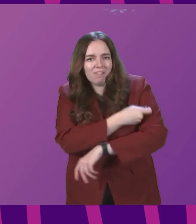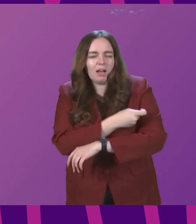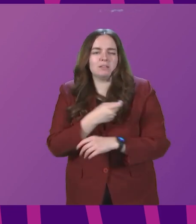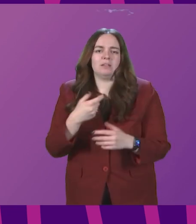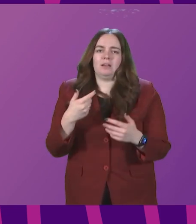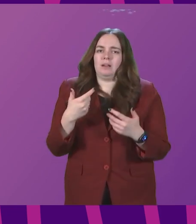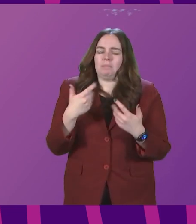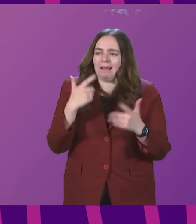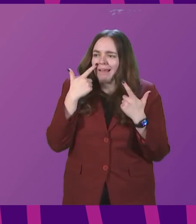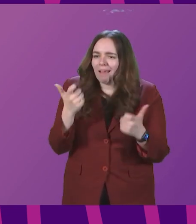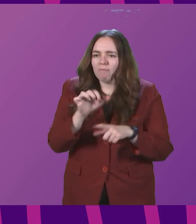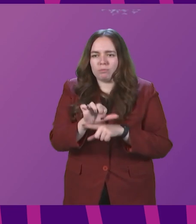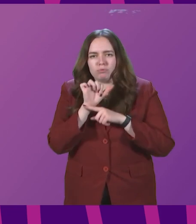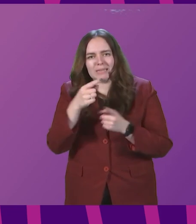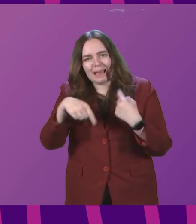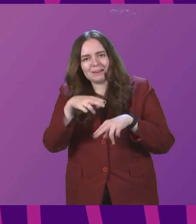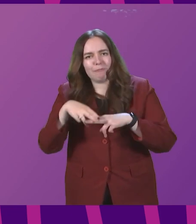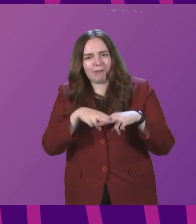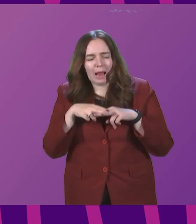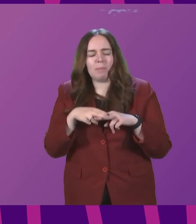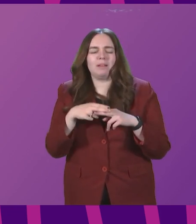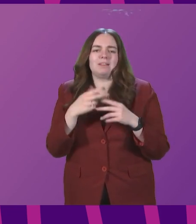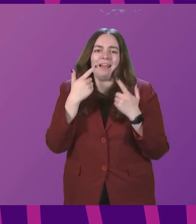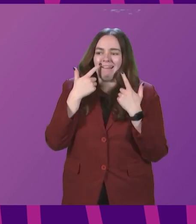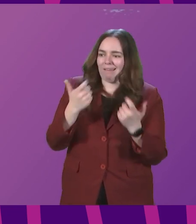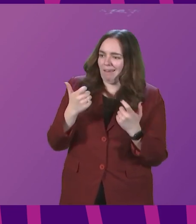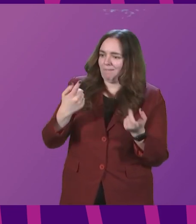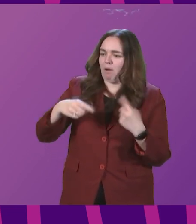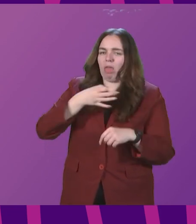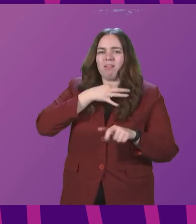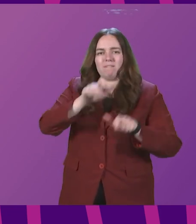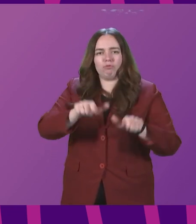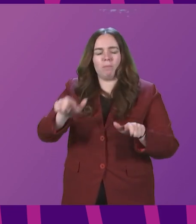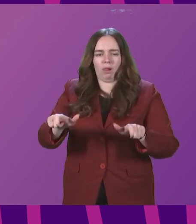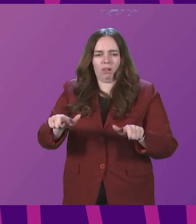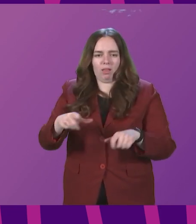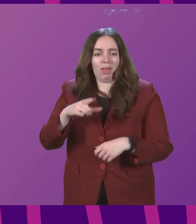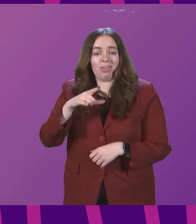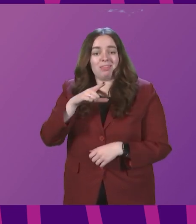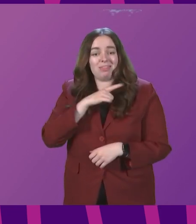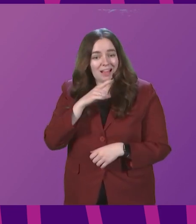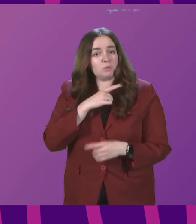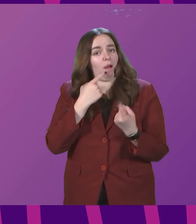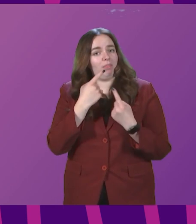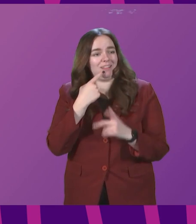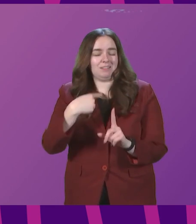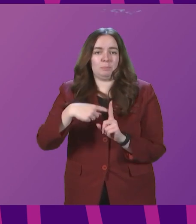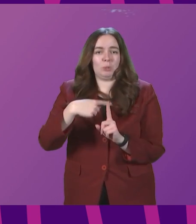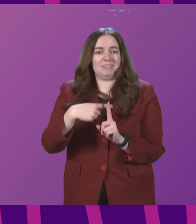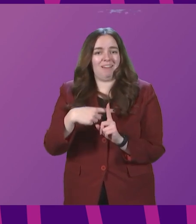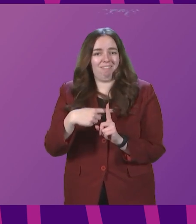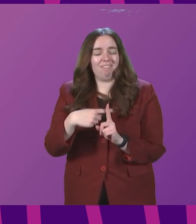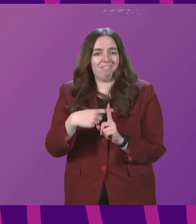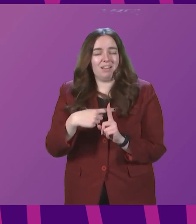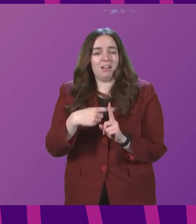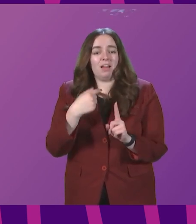were cautious to protect their families and especially careful around the vulnerable. That's why the data is more positive. The